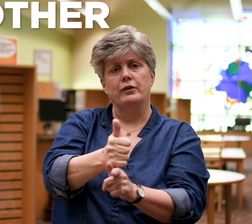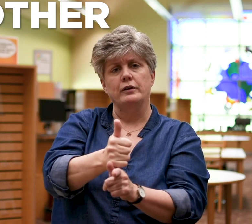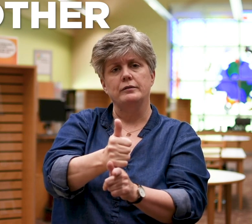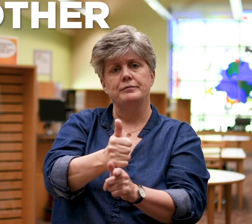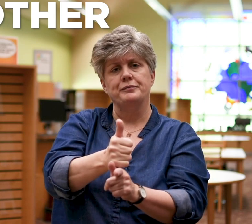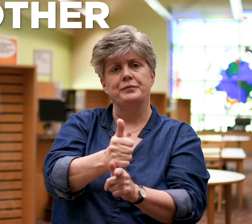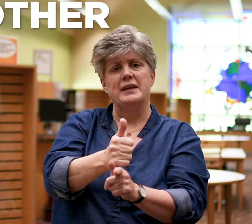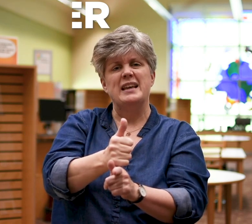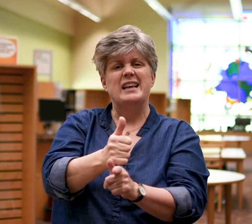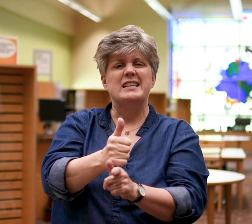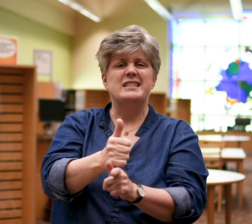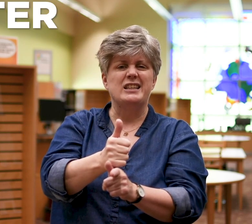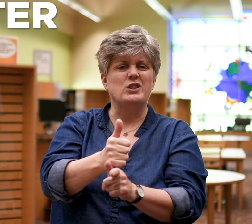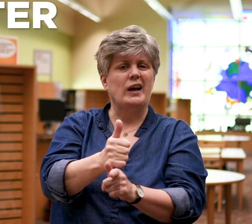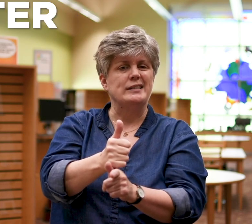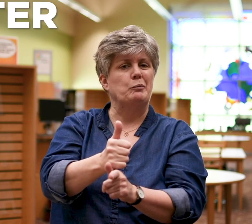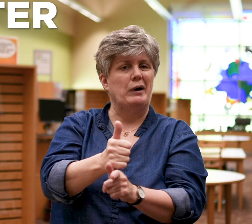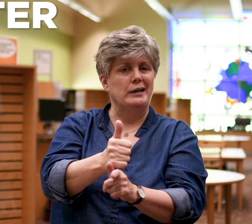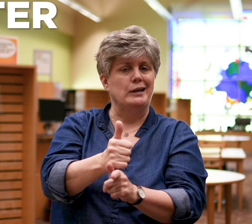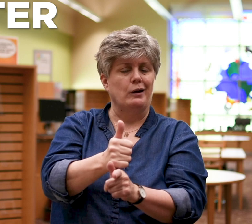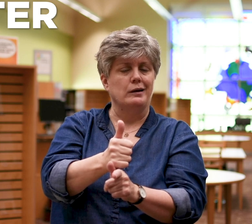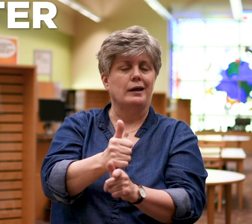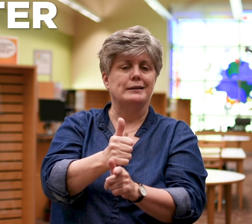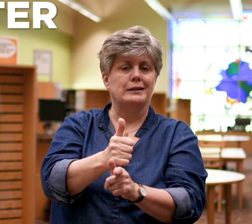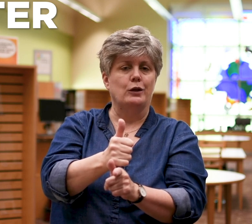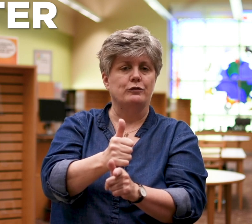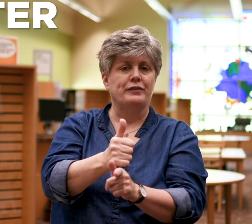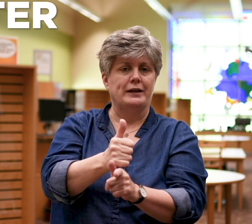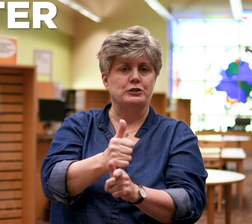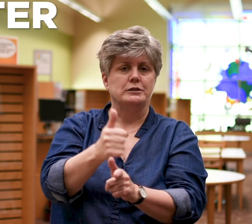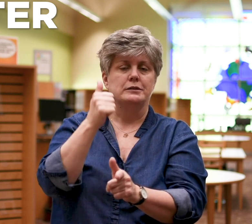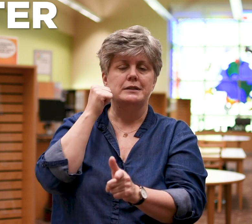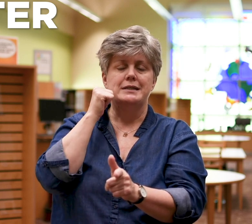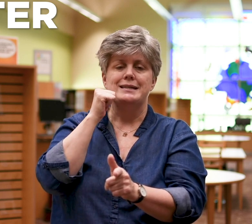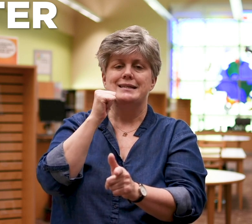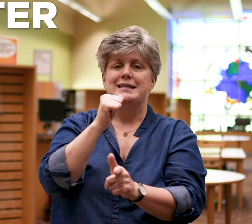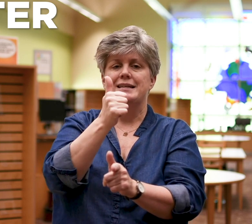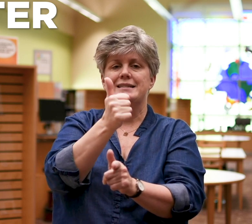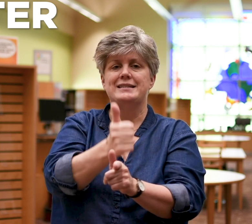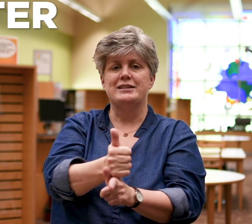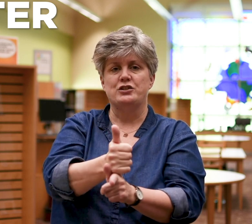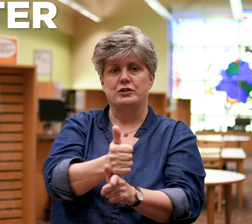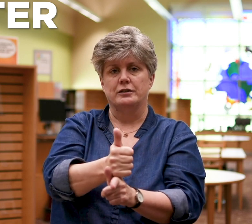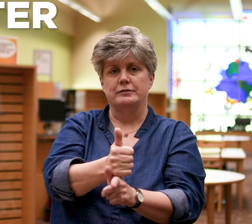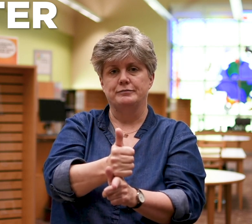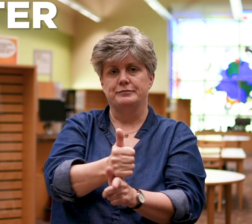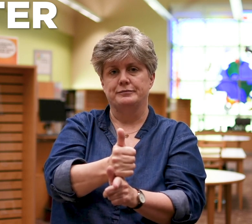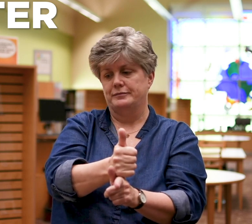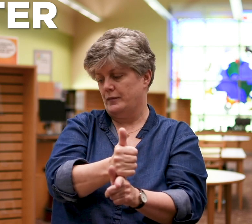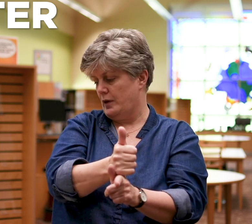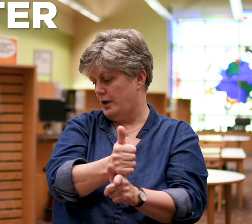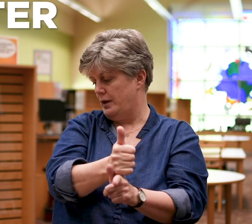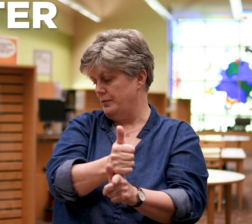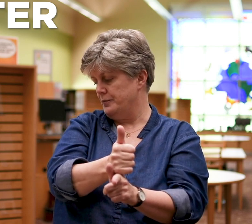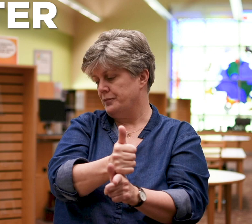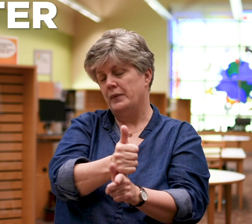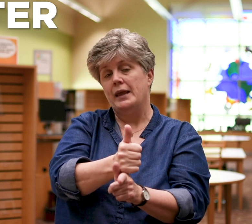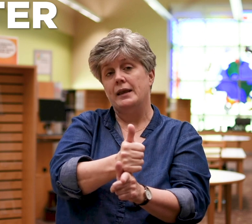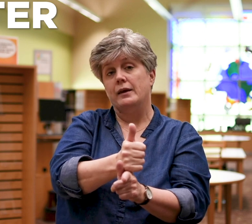sister has a bonnet on a little old-fashioned sister okay now